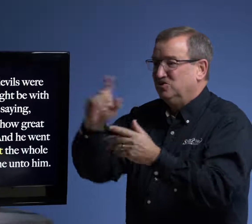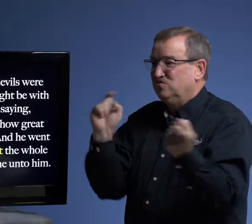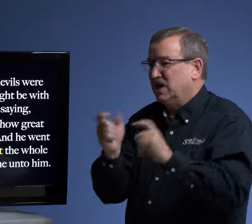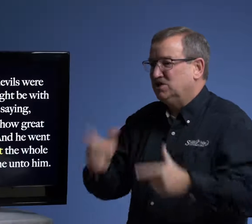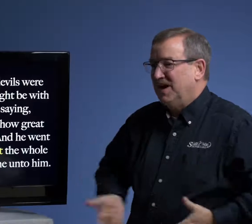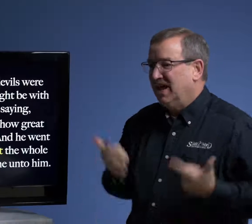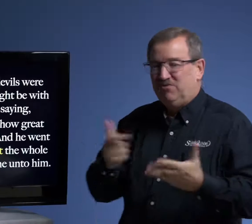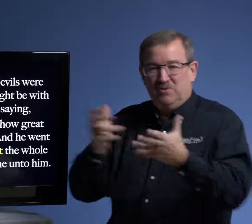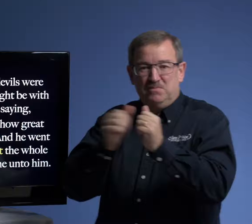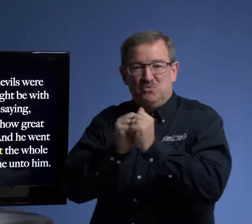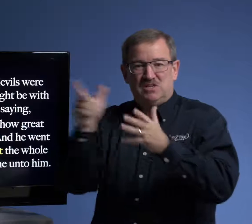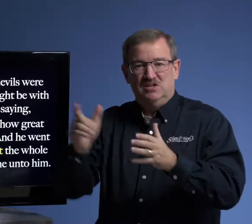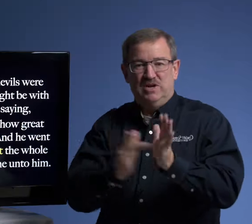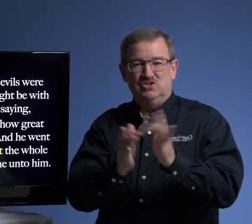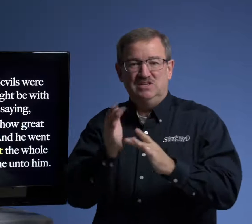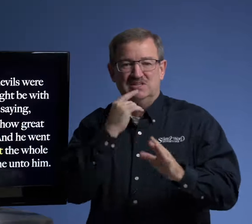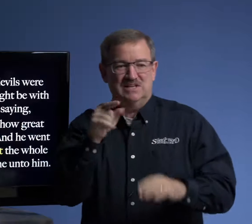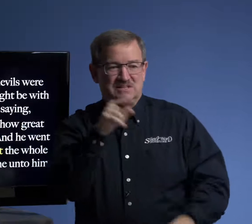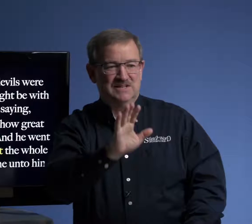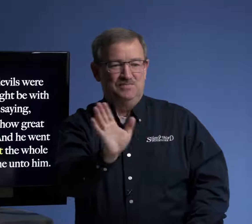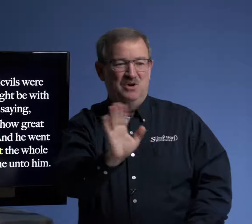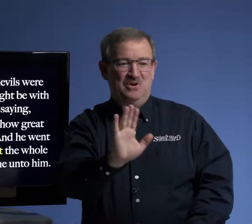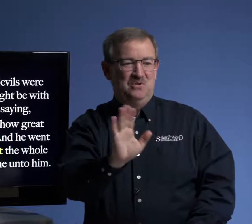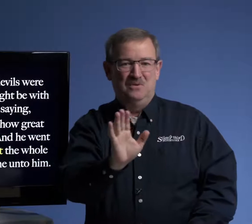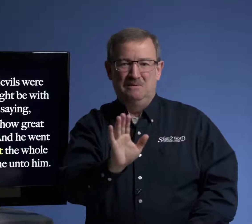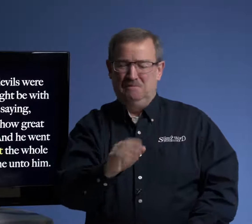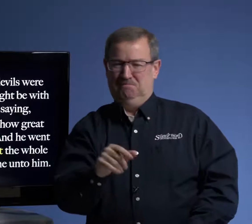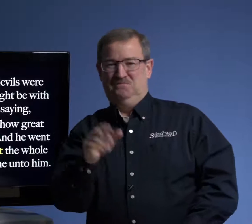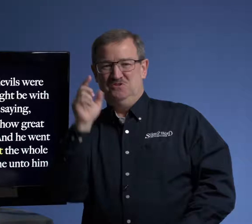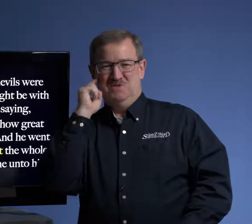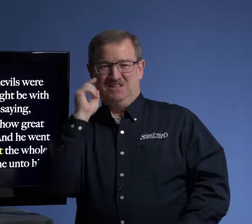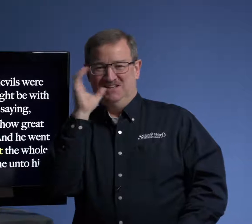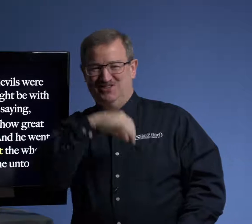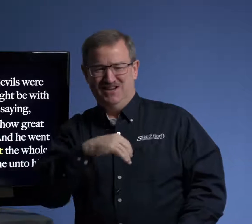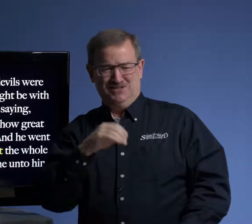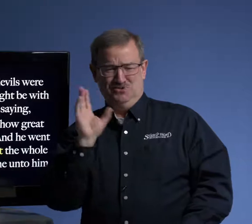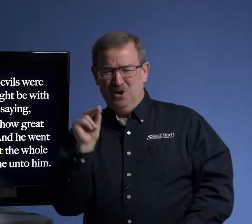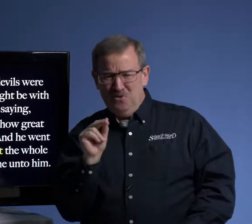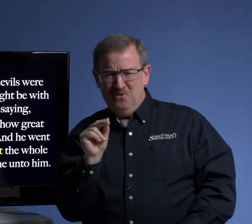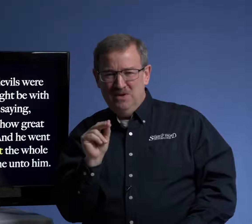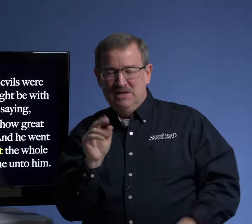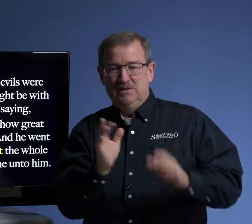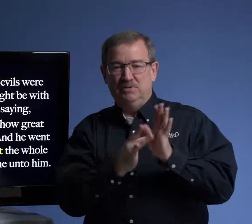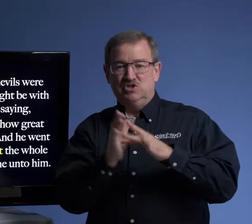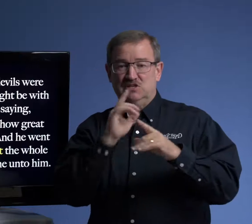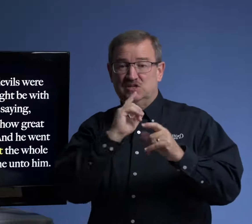You've changed my life. I want to be with you. And Jesus says to him, no, you might think strange. No, but Jesus